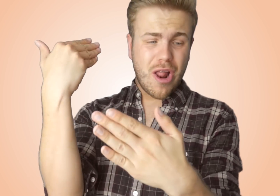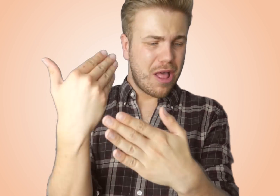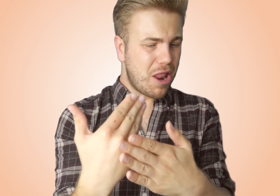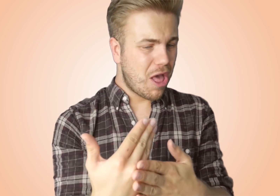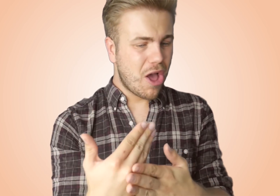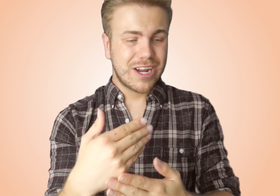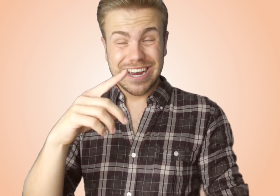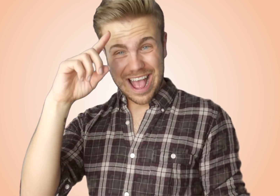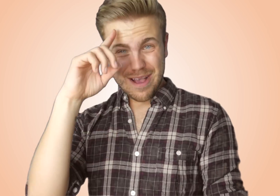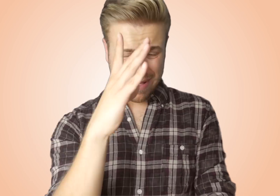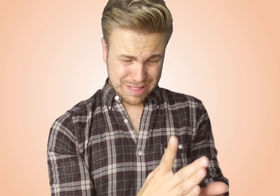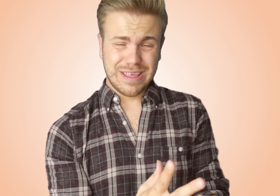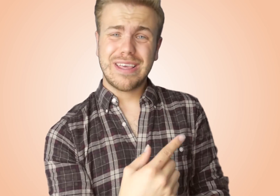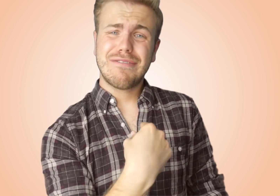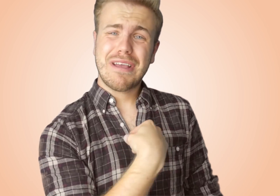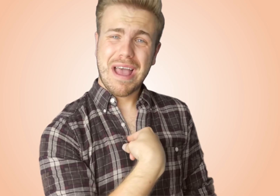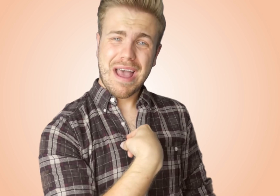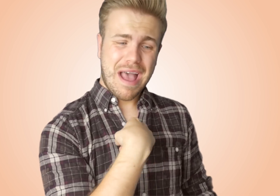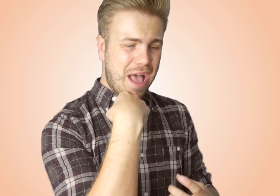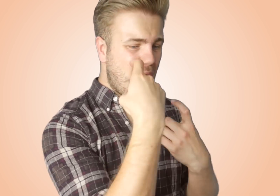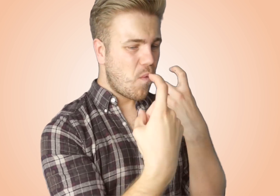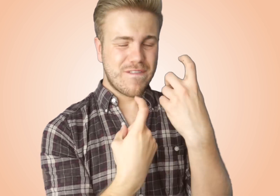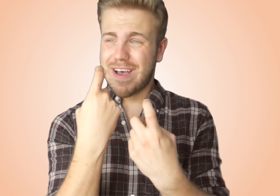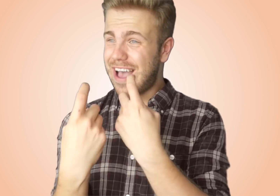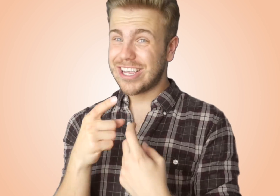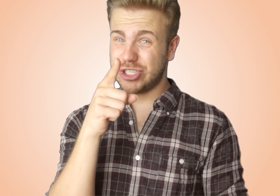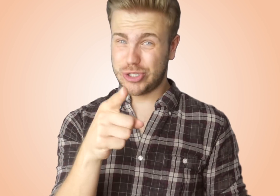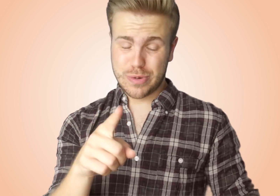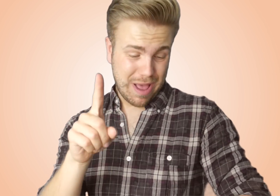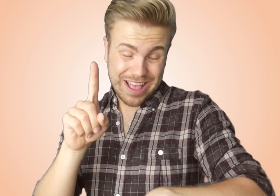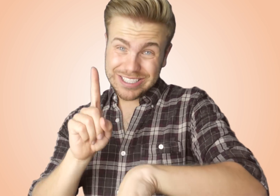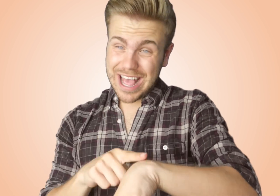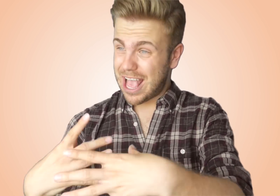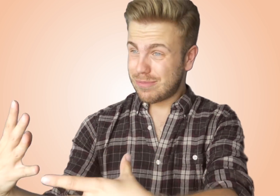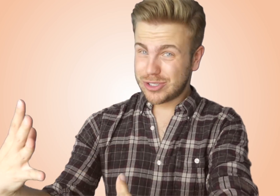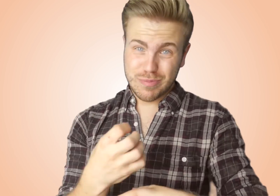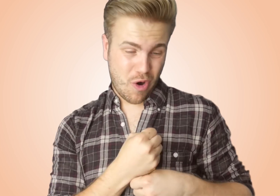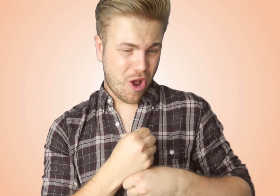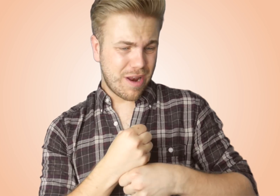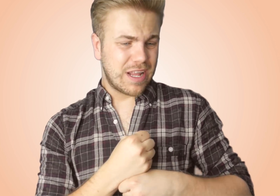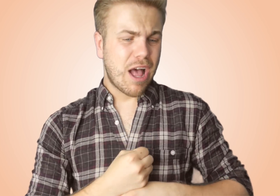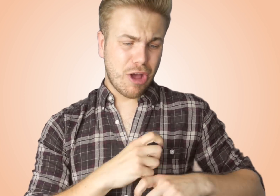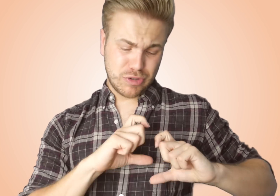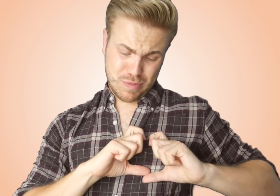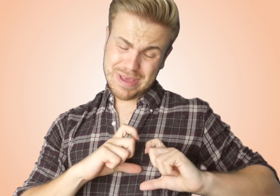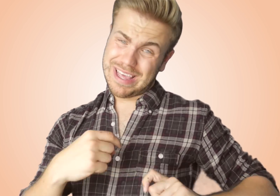all along I believed I would find you Time has brought your heart to me